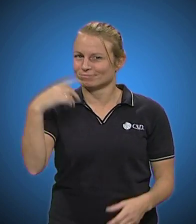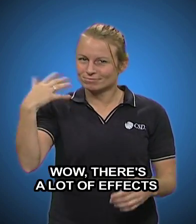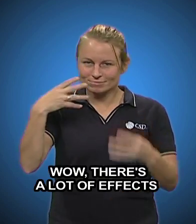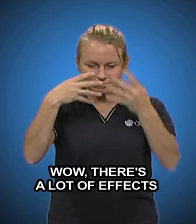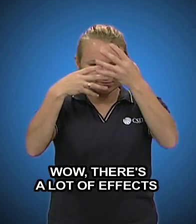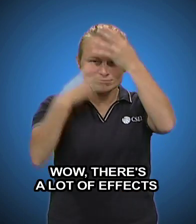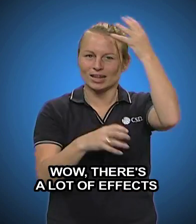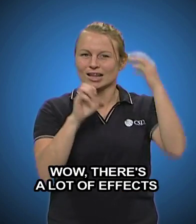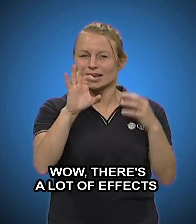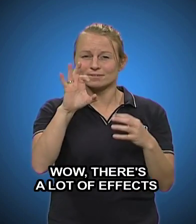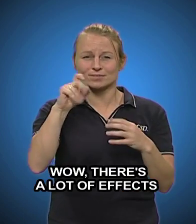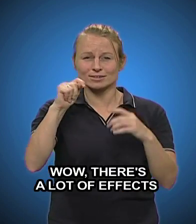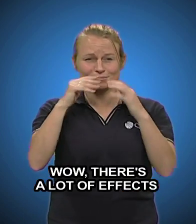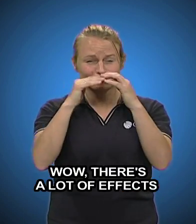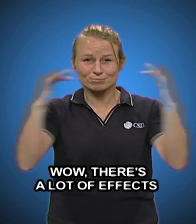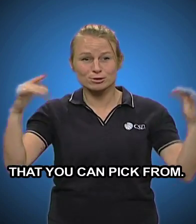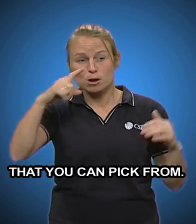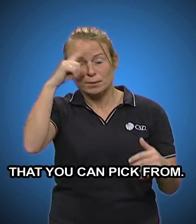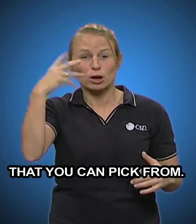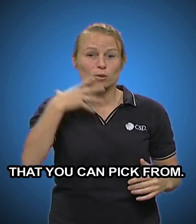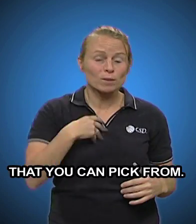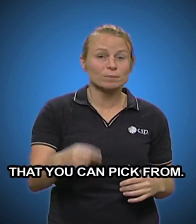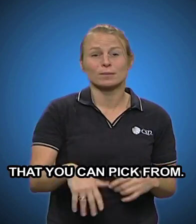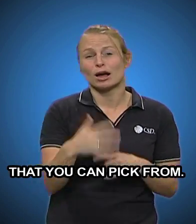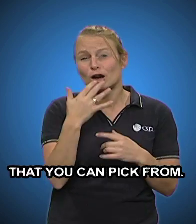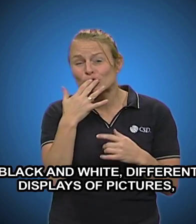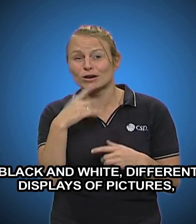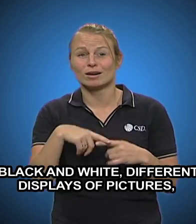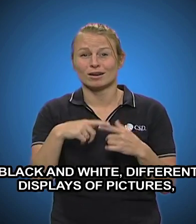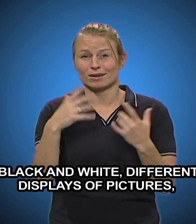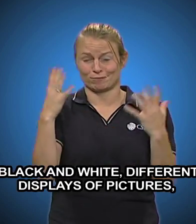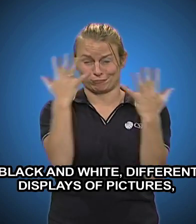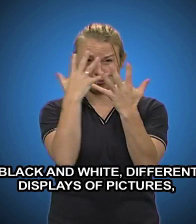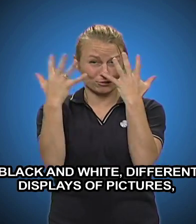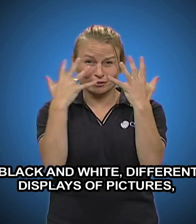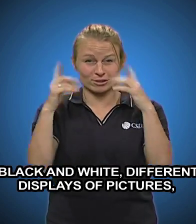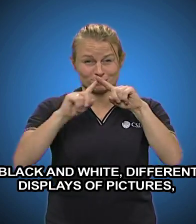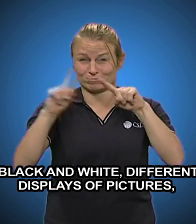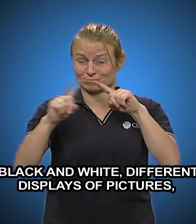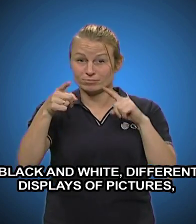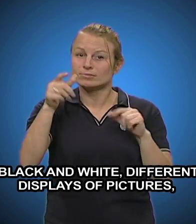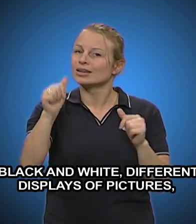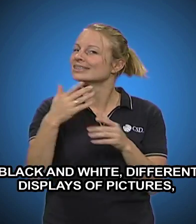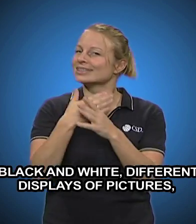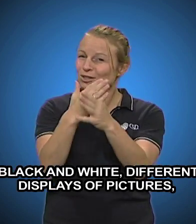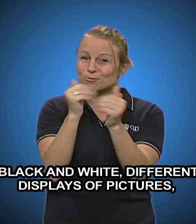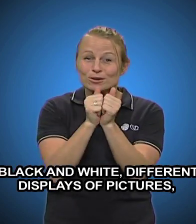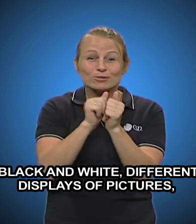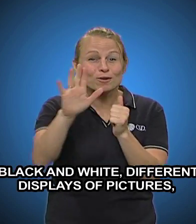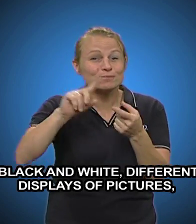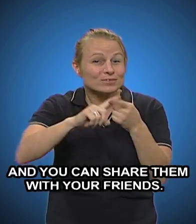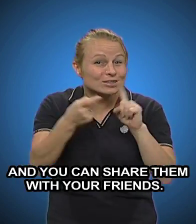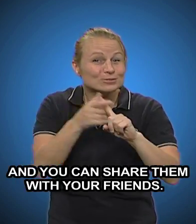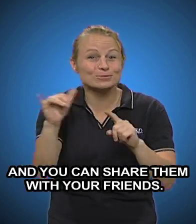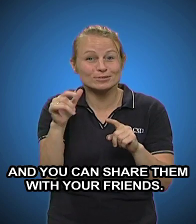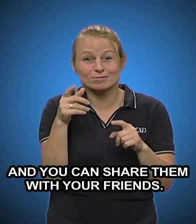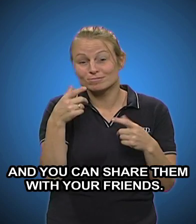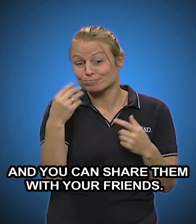Wow, there's a lot of effects that you can pick from. Black and white, different displays of pictures, and you can share them with your